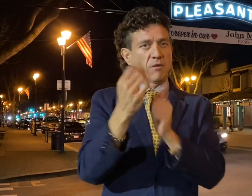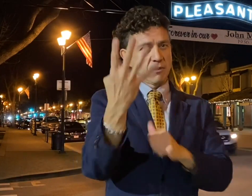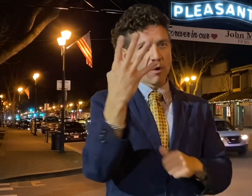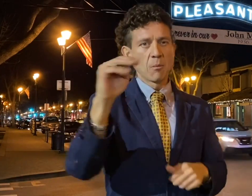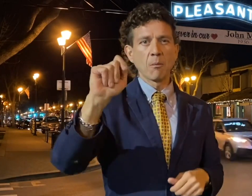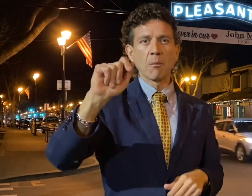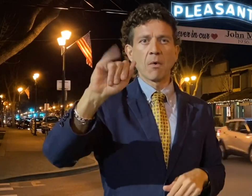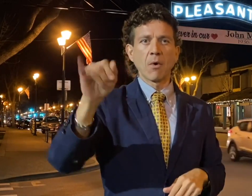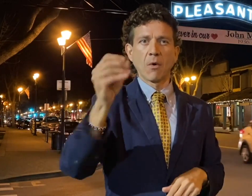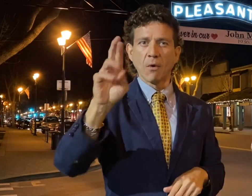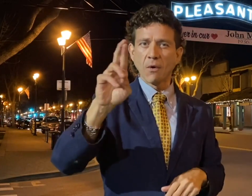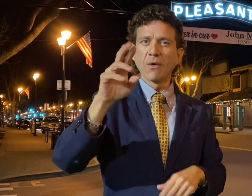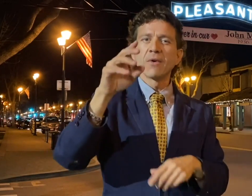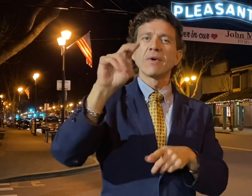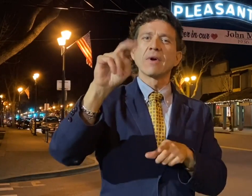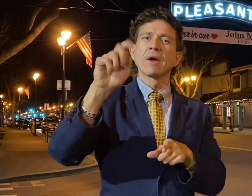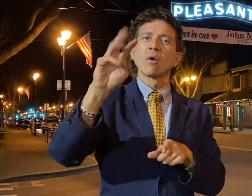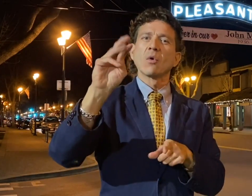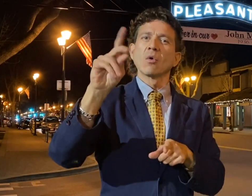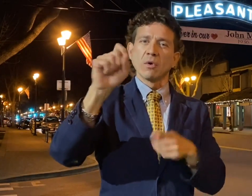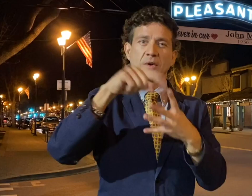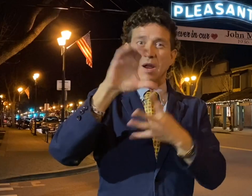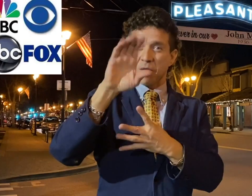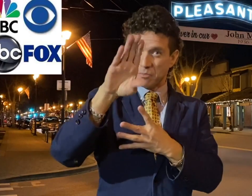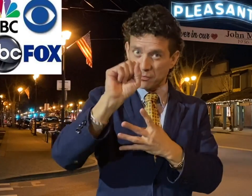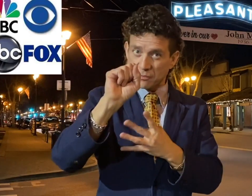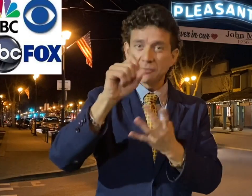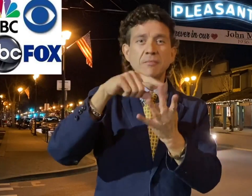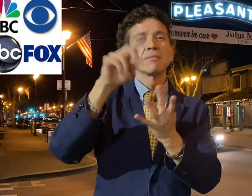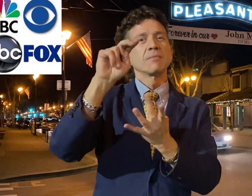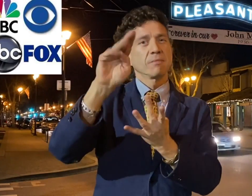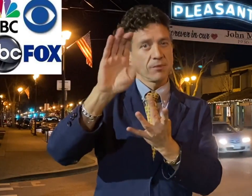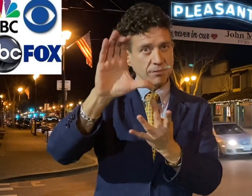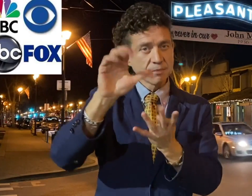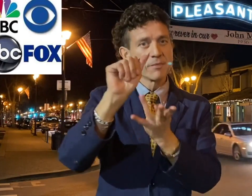CBS, NBC, ABC, and Fox.